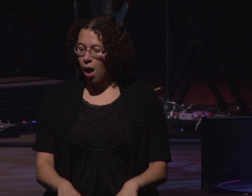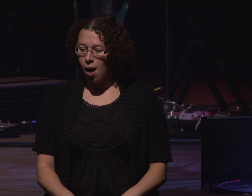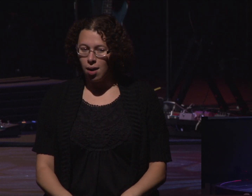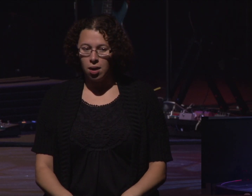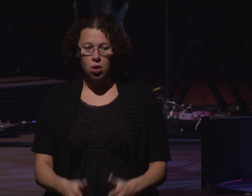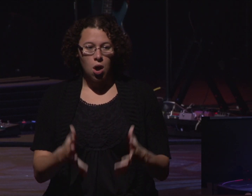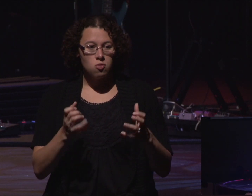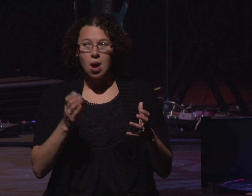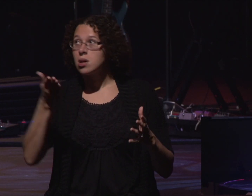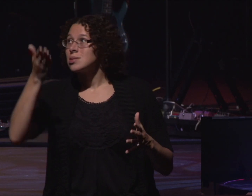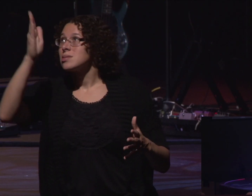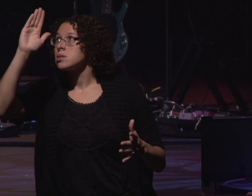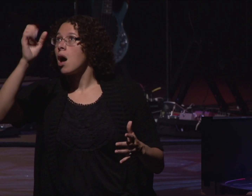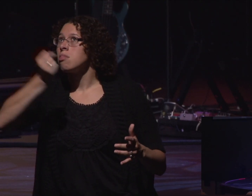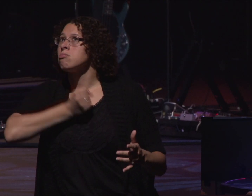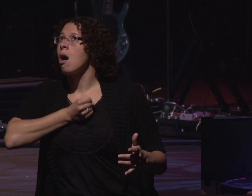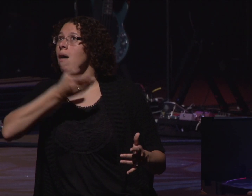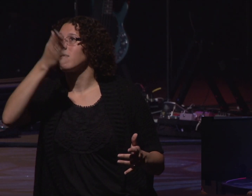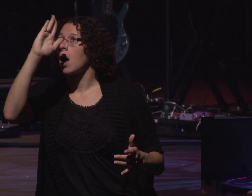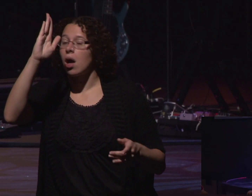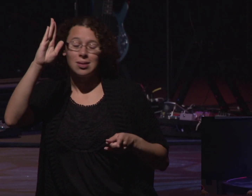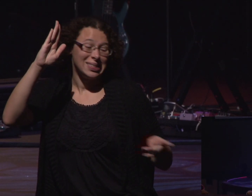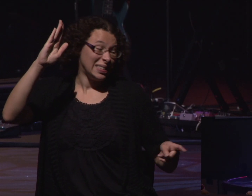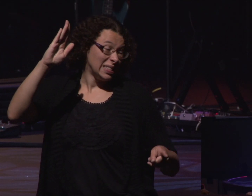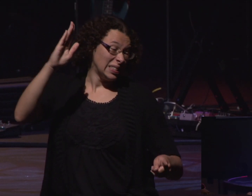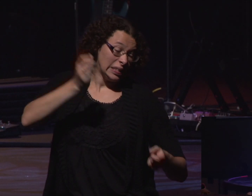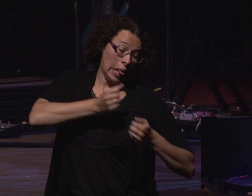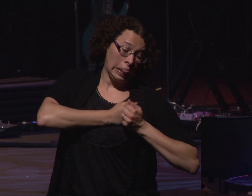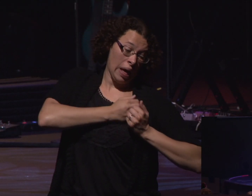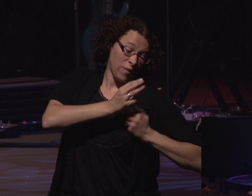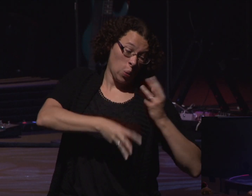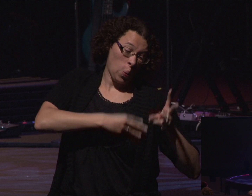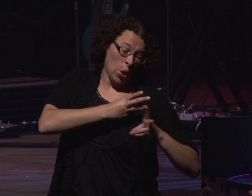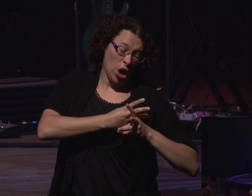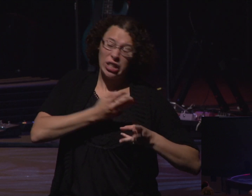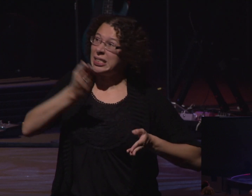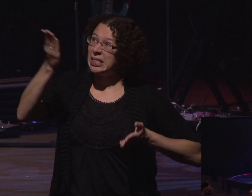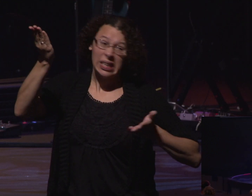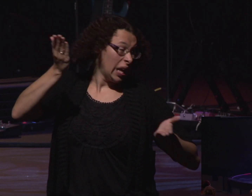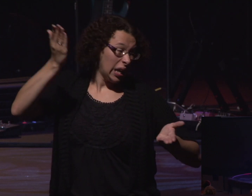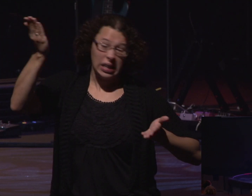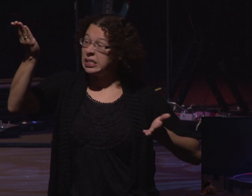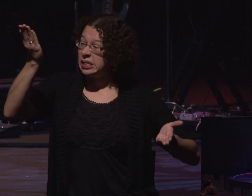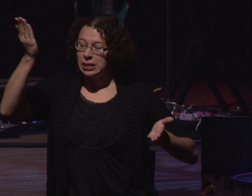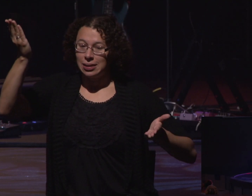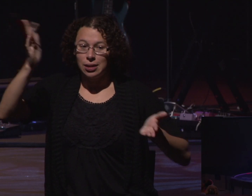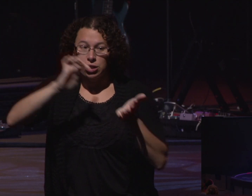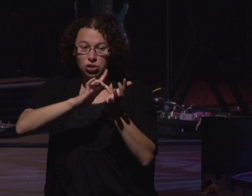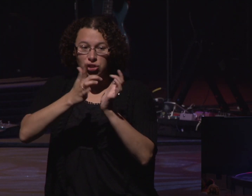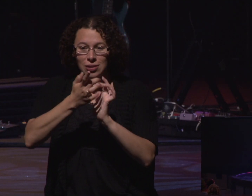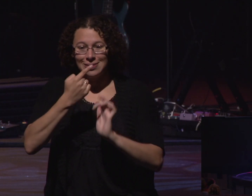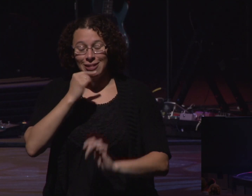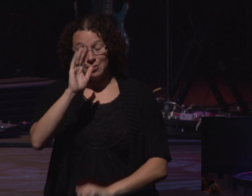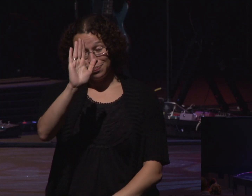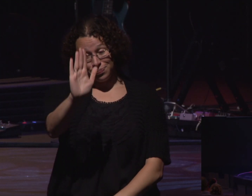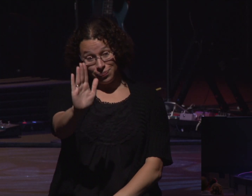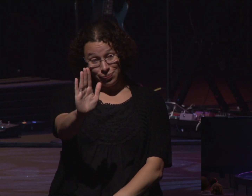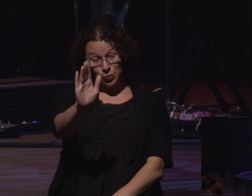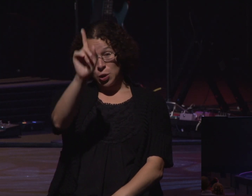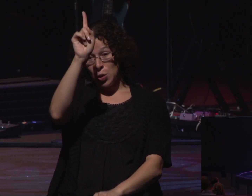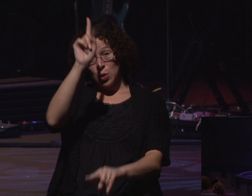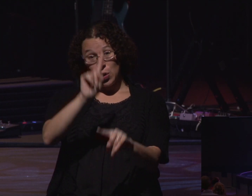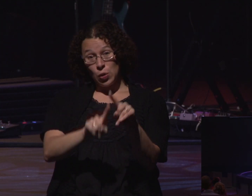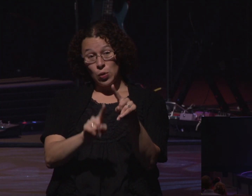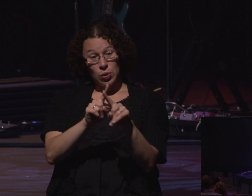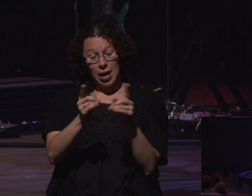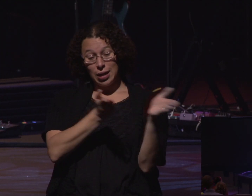hang on to God. And we love in God, but we also love the things of this world. And Jesus said, you can't serve two masters. You've got to have one. You've got to